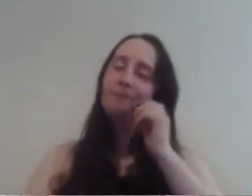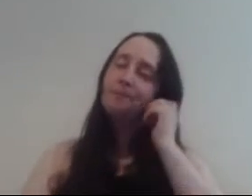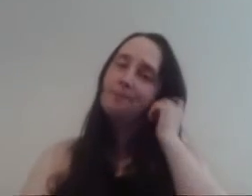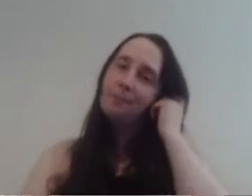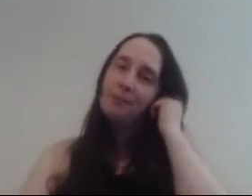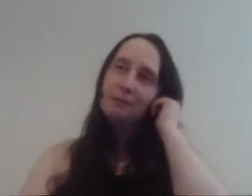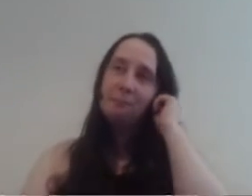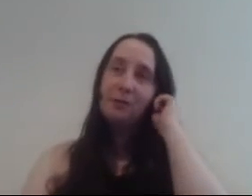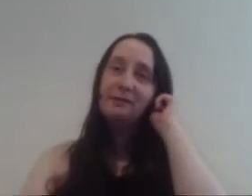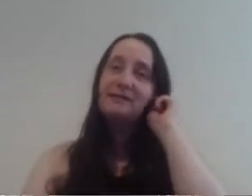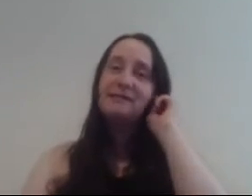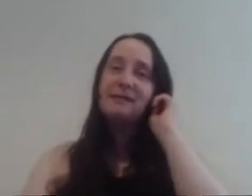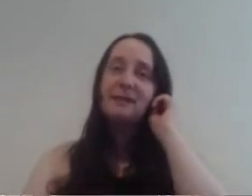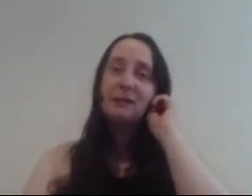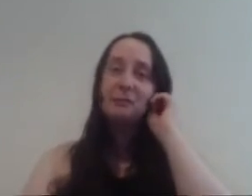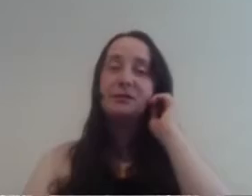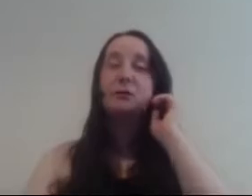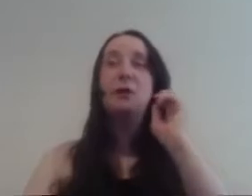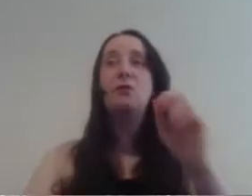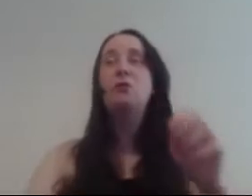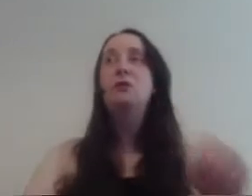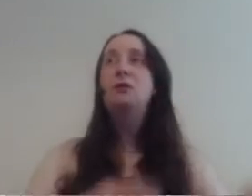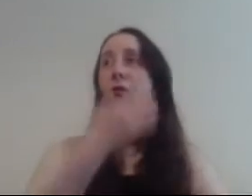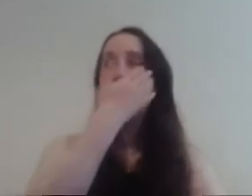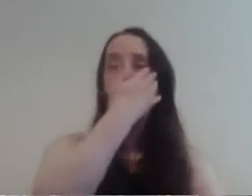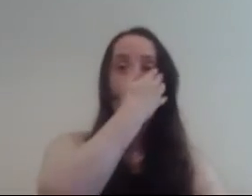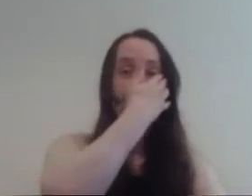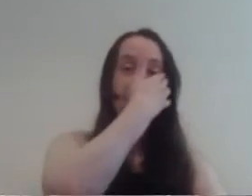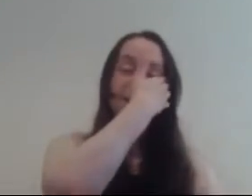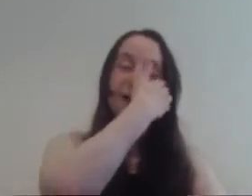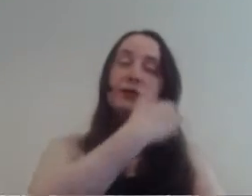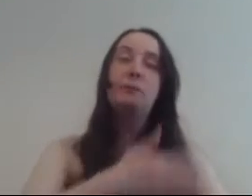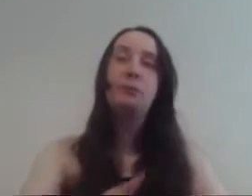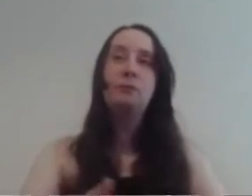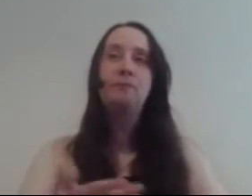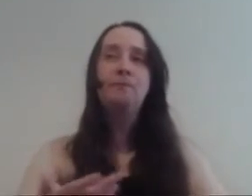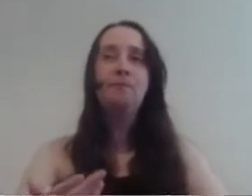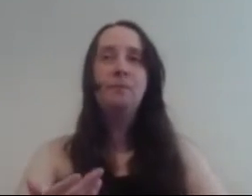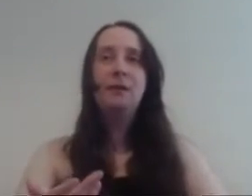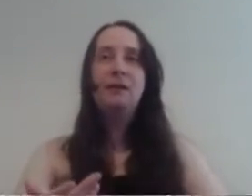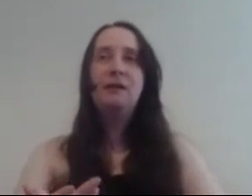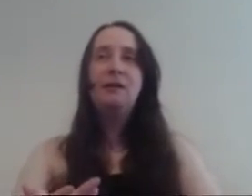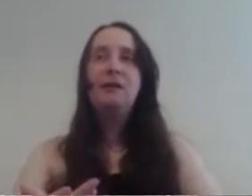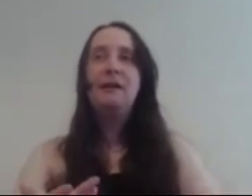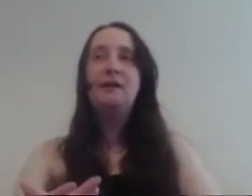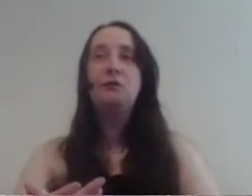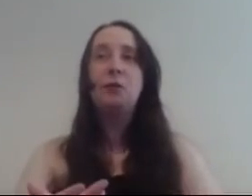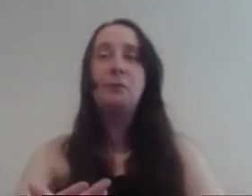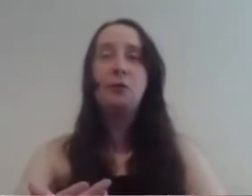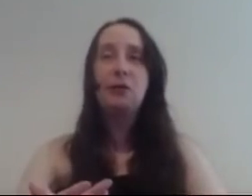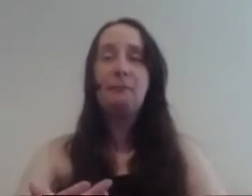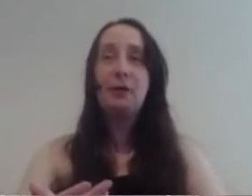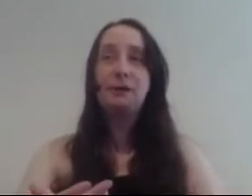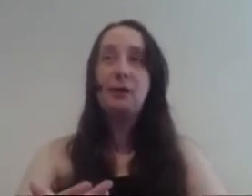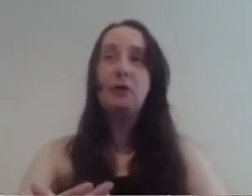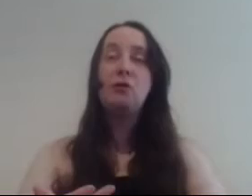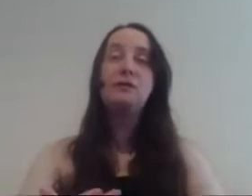but he did say he wasn't well all the evil deeds was catching up on him and then story broke he put a spell over